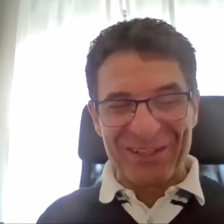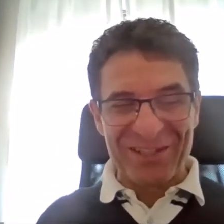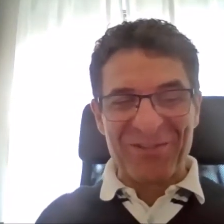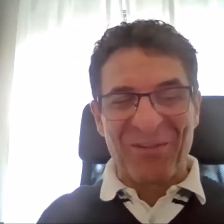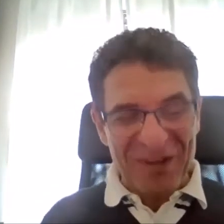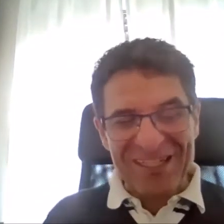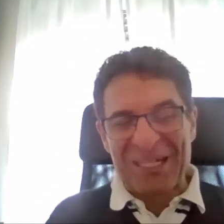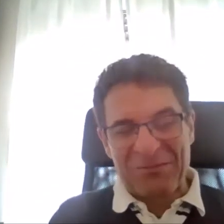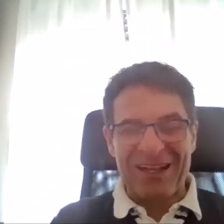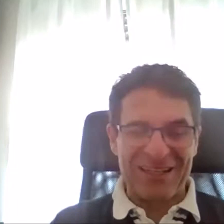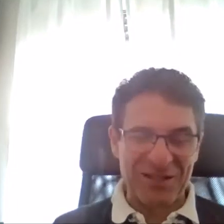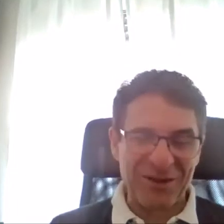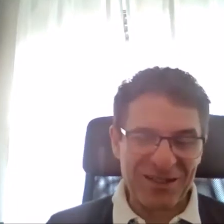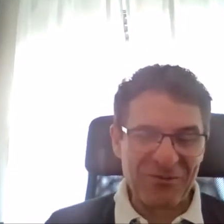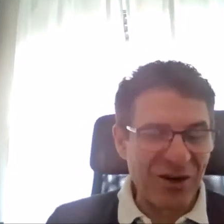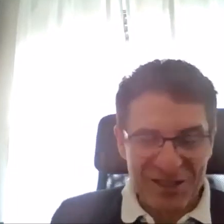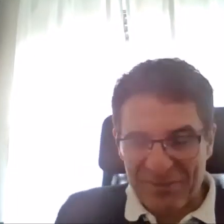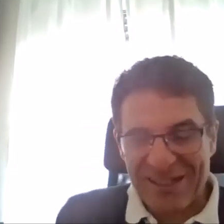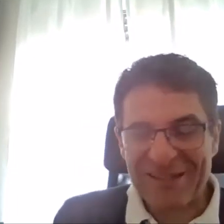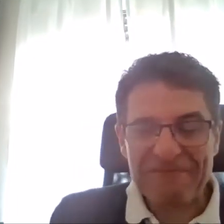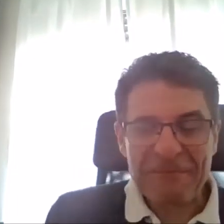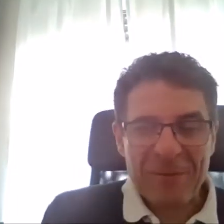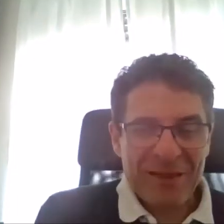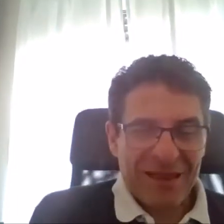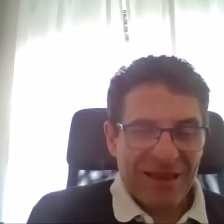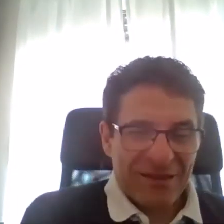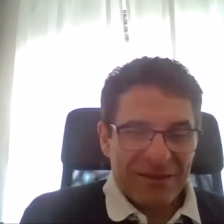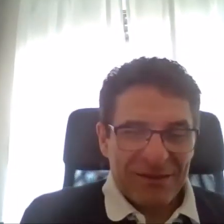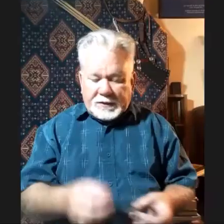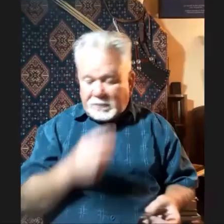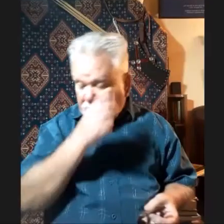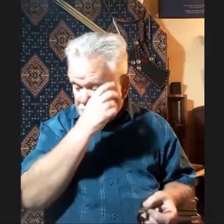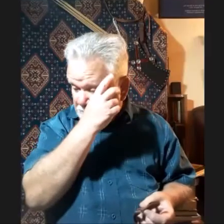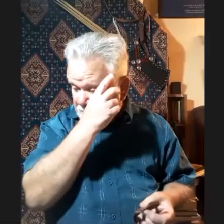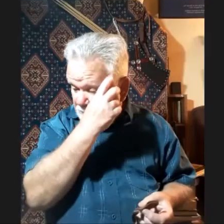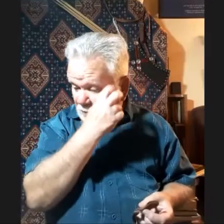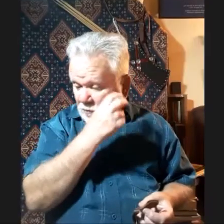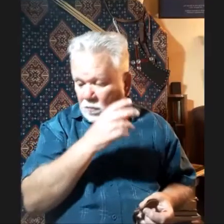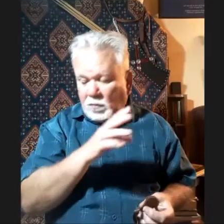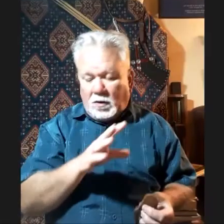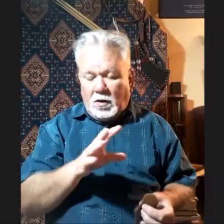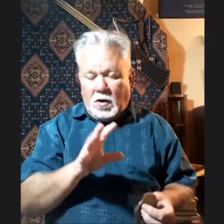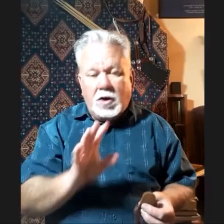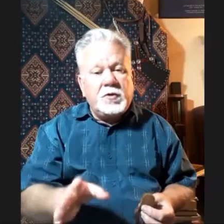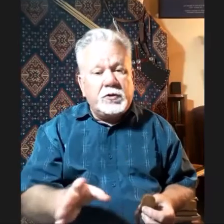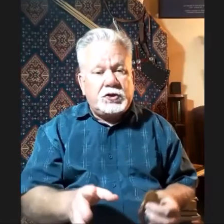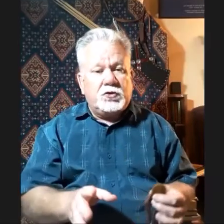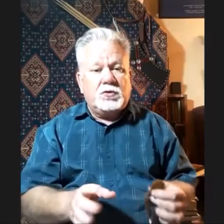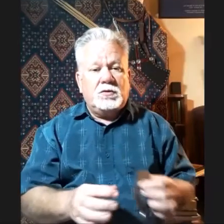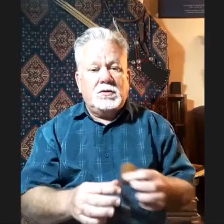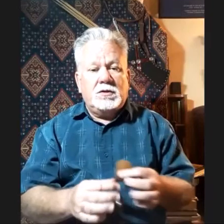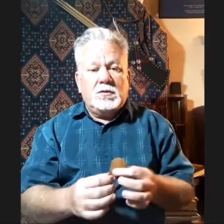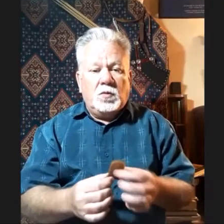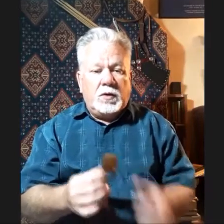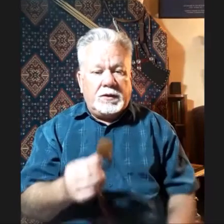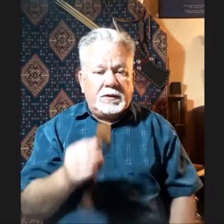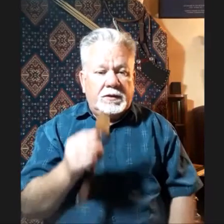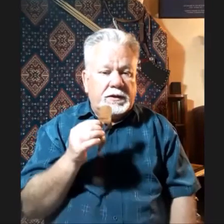this draw. Please explain this to us, for us, please. Well, basically, I'm not sure whether the